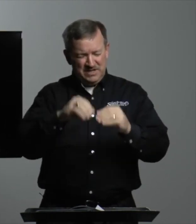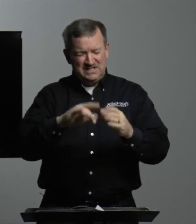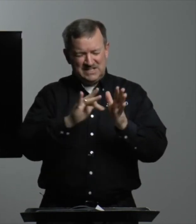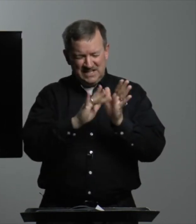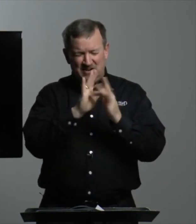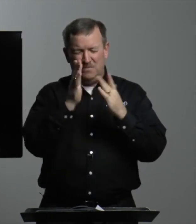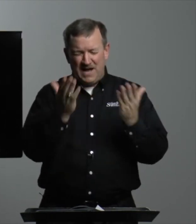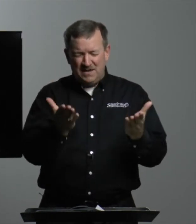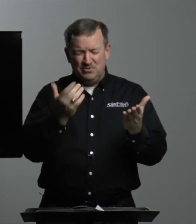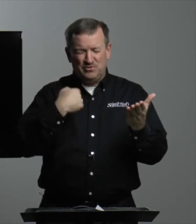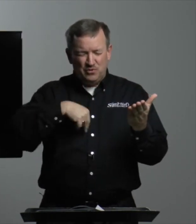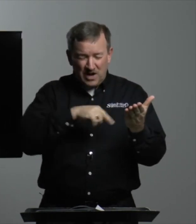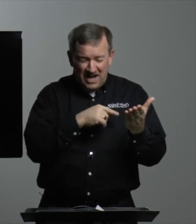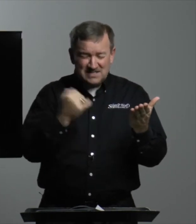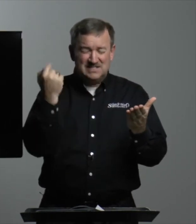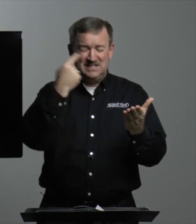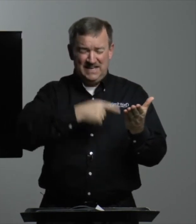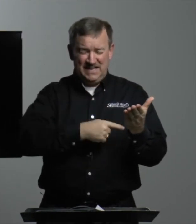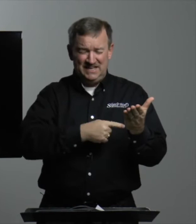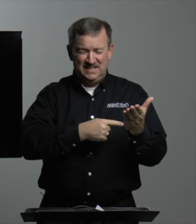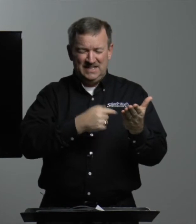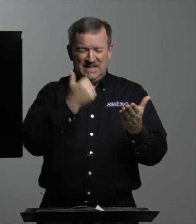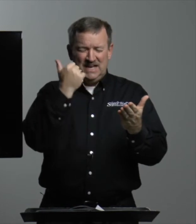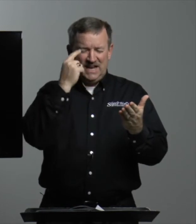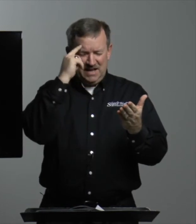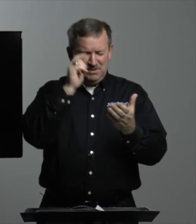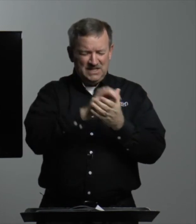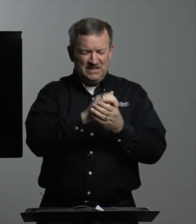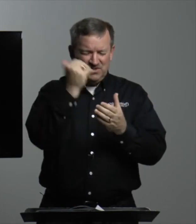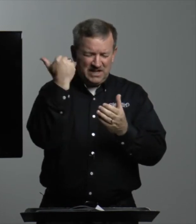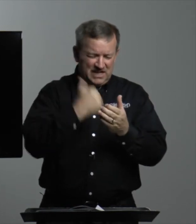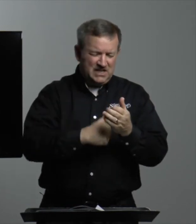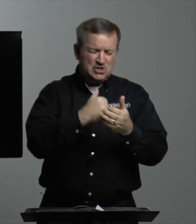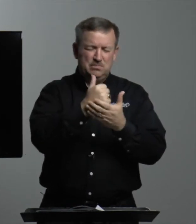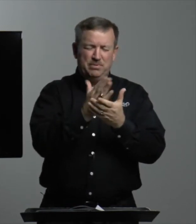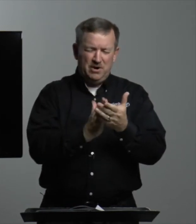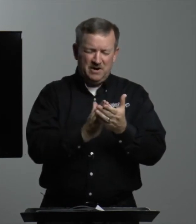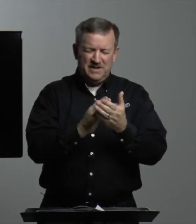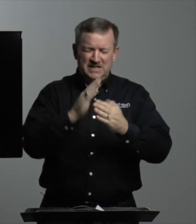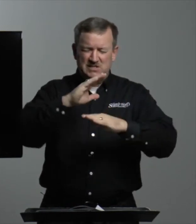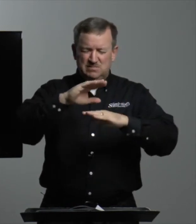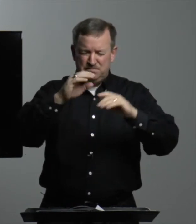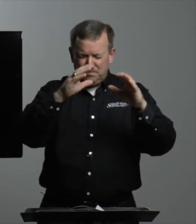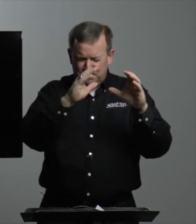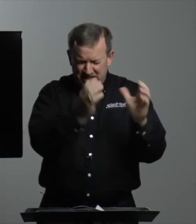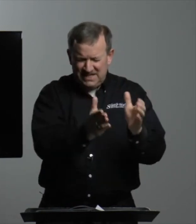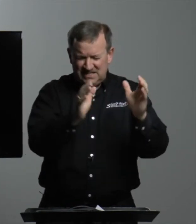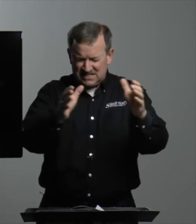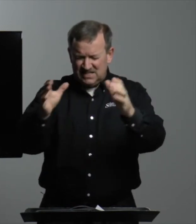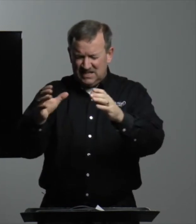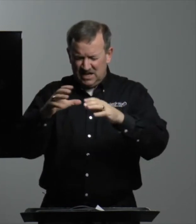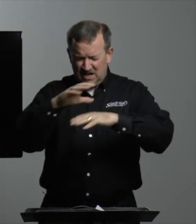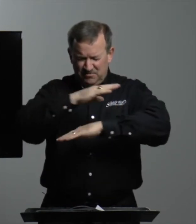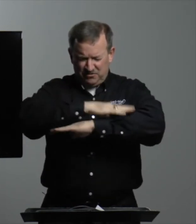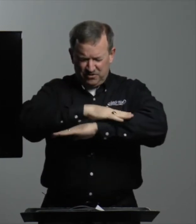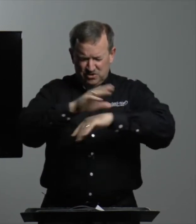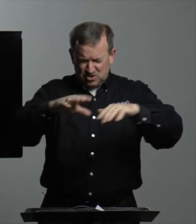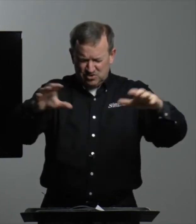placed in our Bibles for us today. And I believe that each part, each piece of the furniture